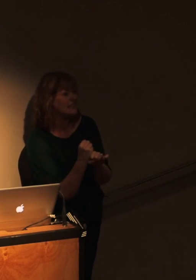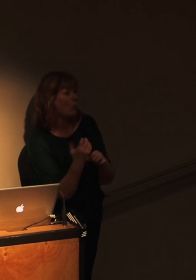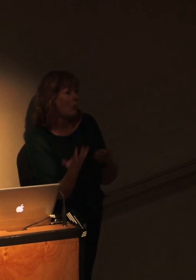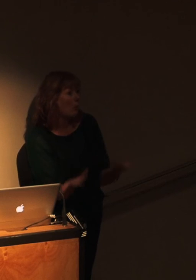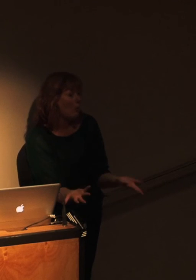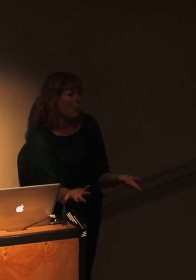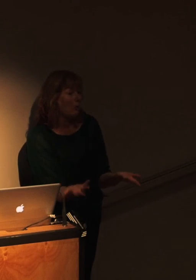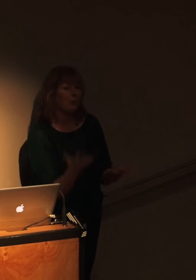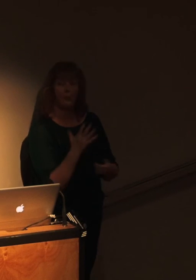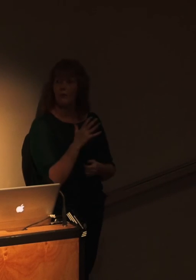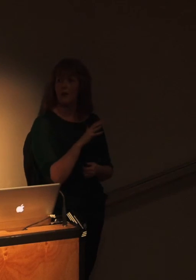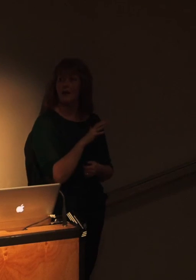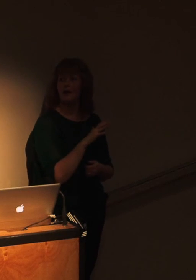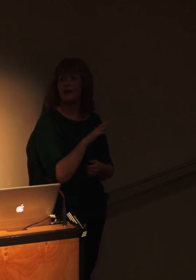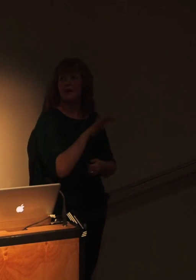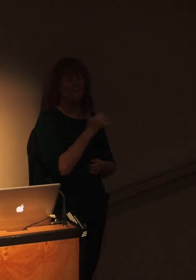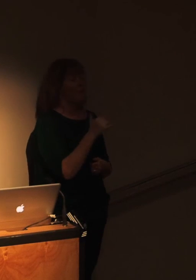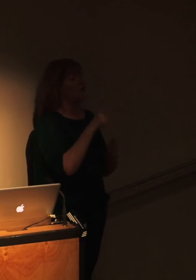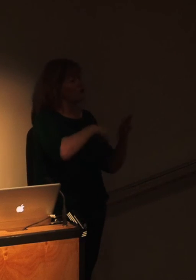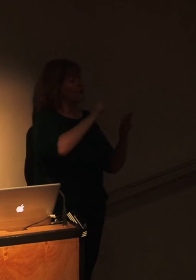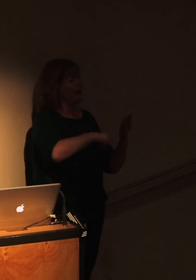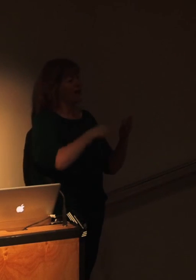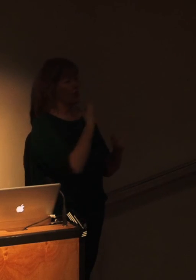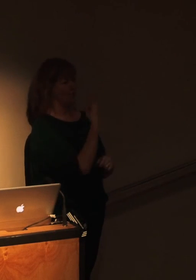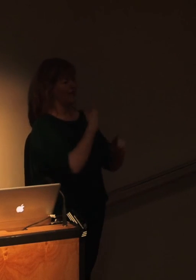You would have read probably three times as many books as you normally read.